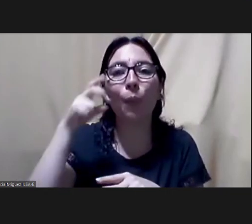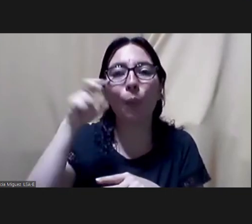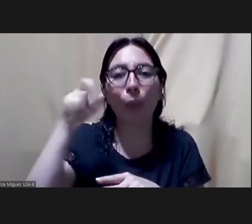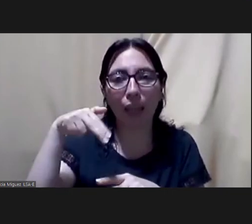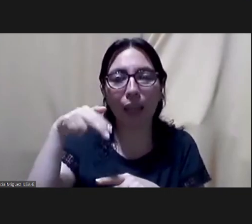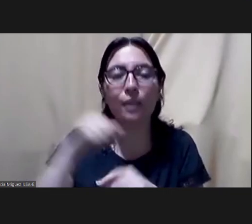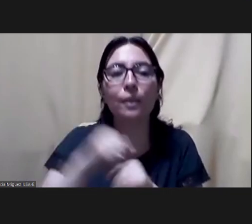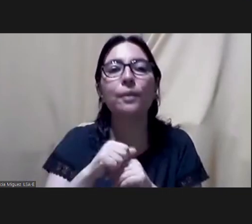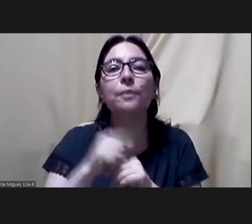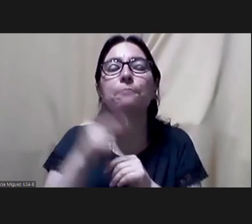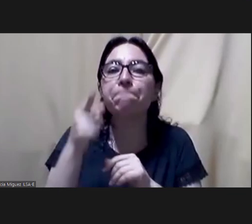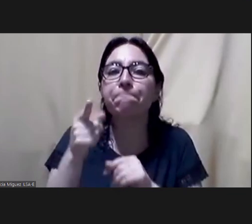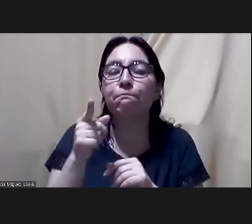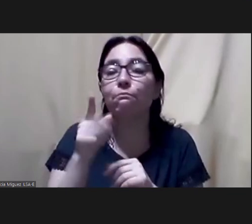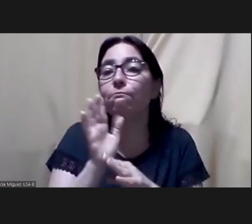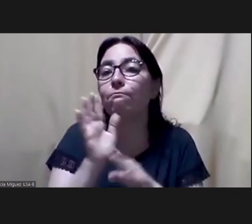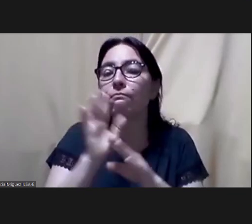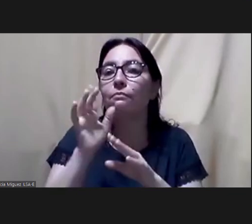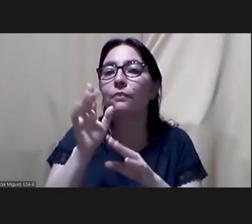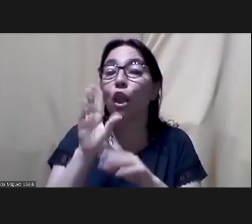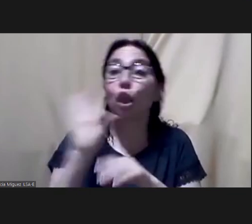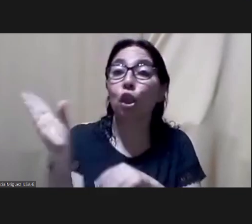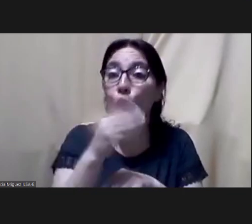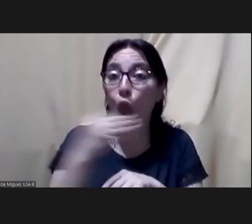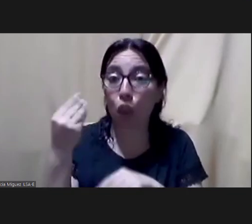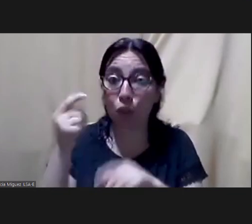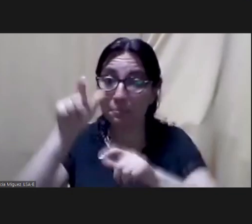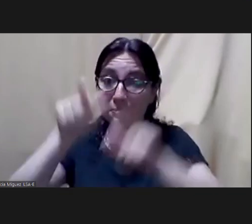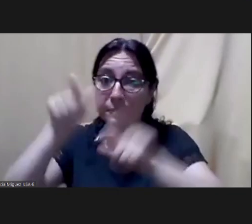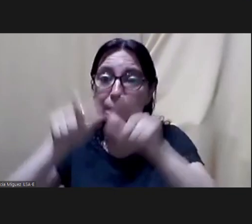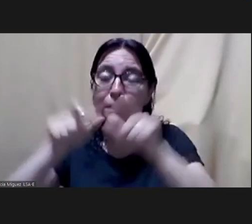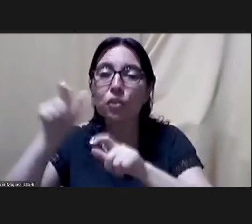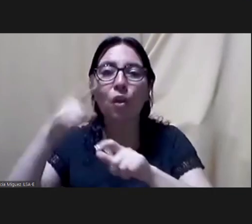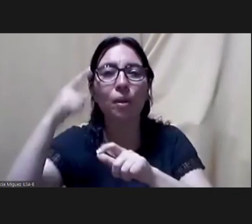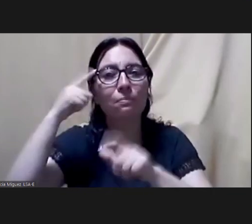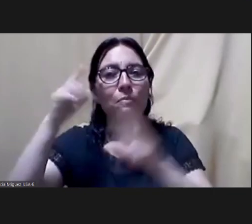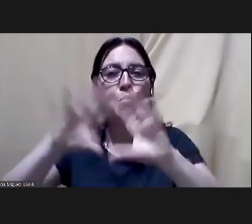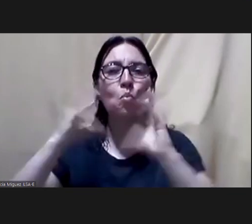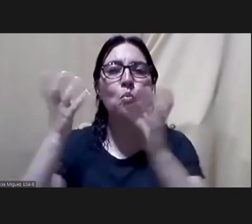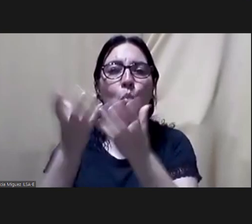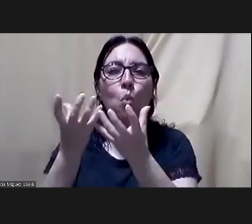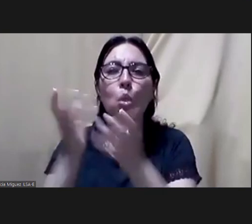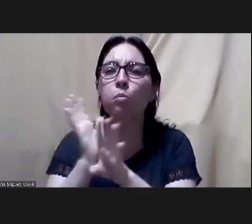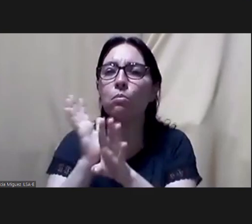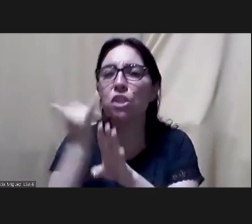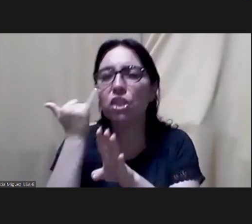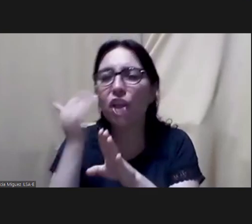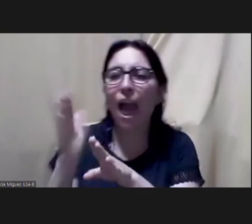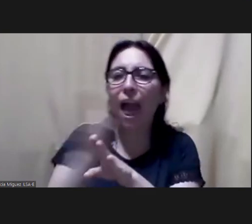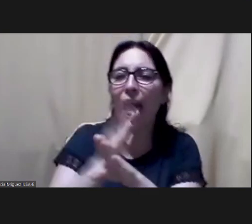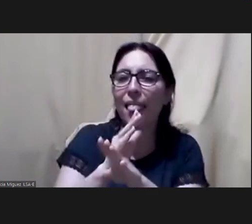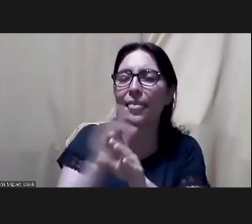it's this film where they all lived in a programmed world